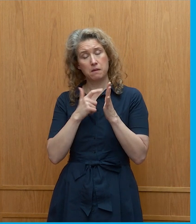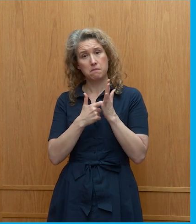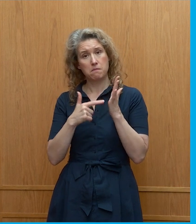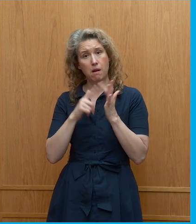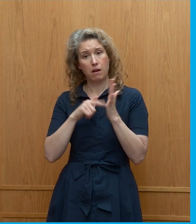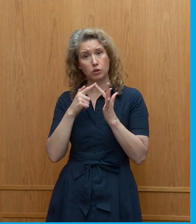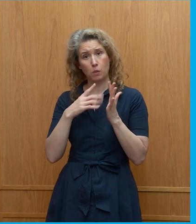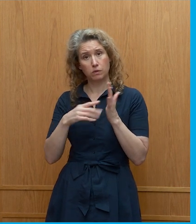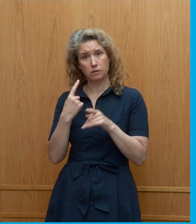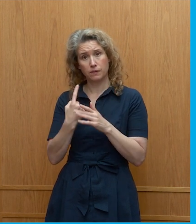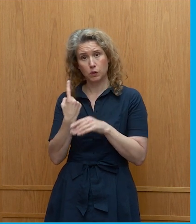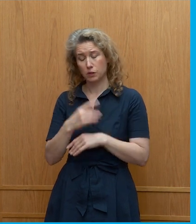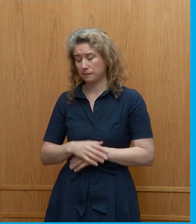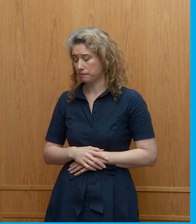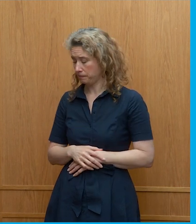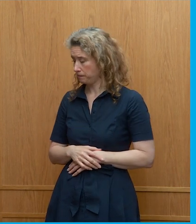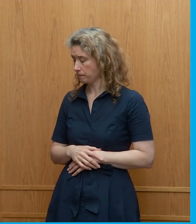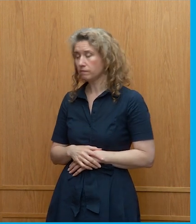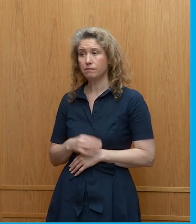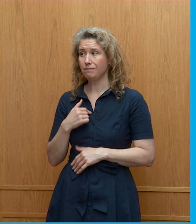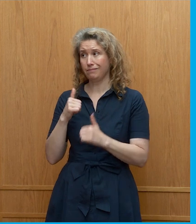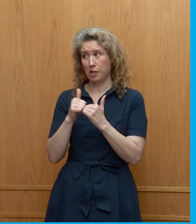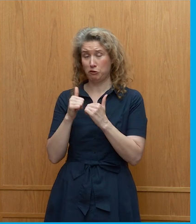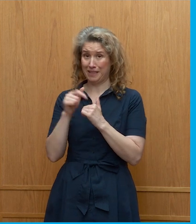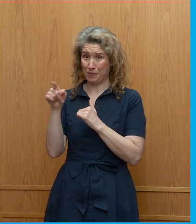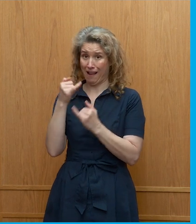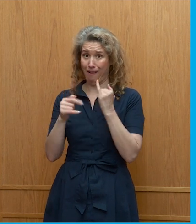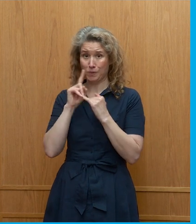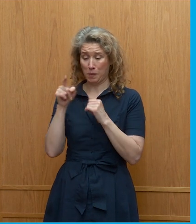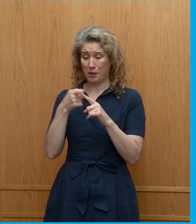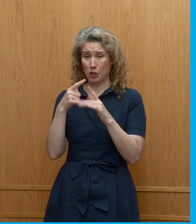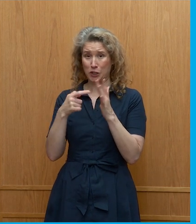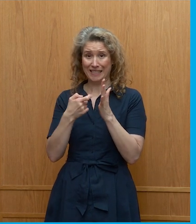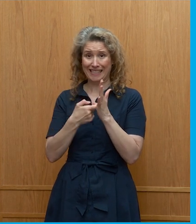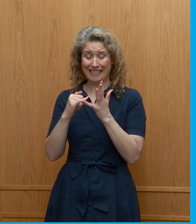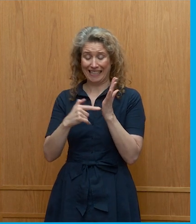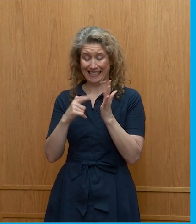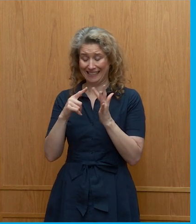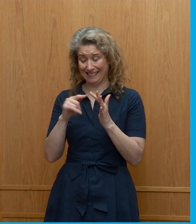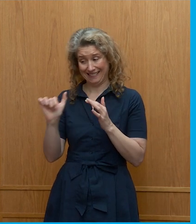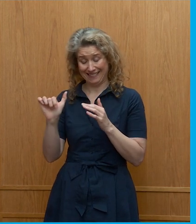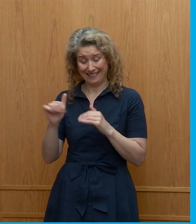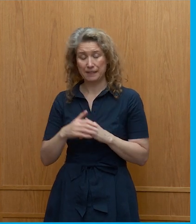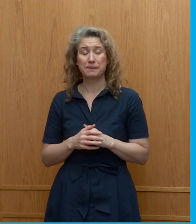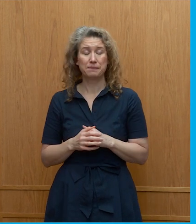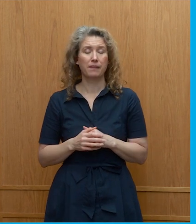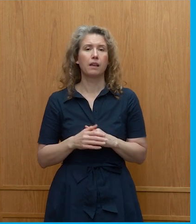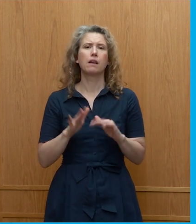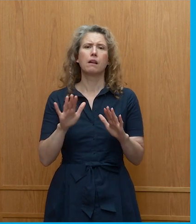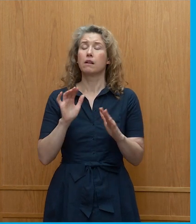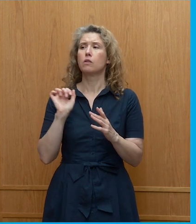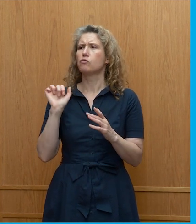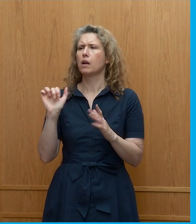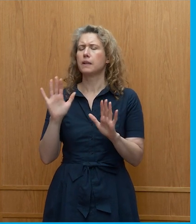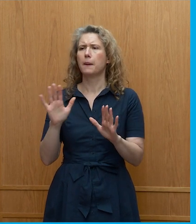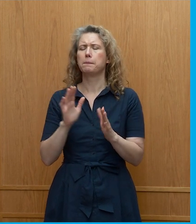well i just you know i agree with kirsty that's what i have to say from that one um no i think i think you're absolutely right